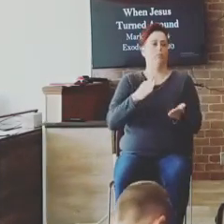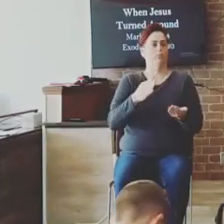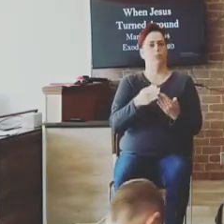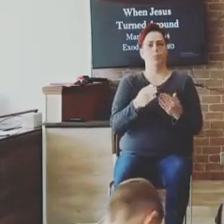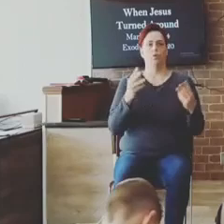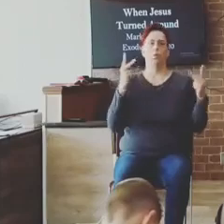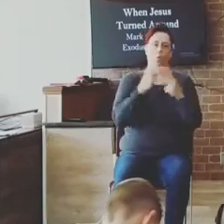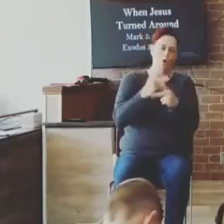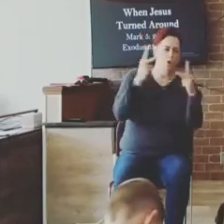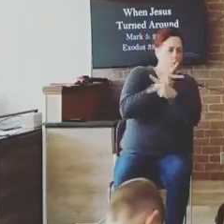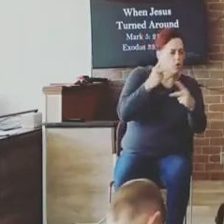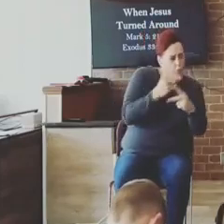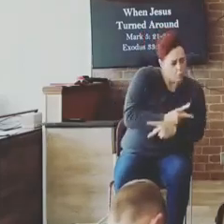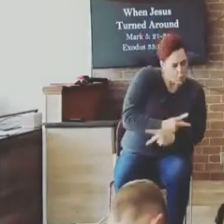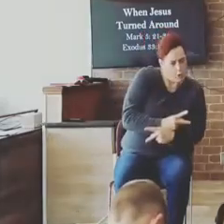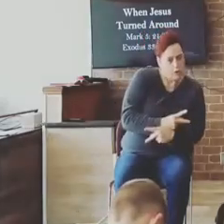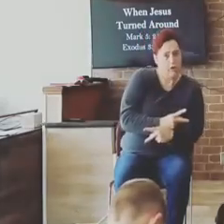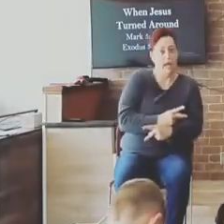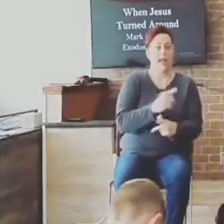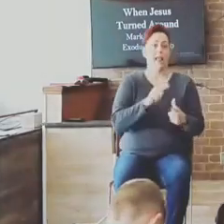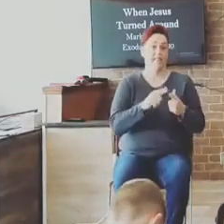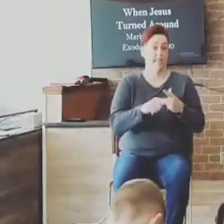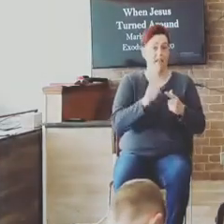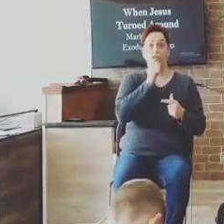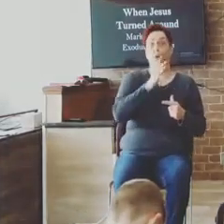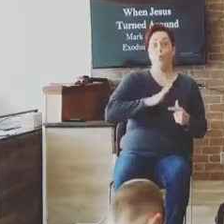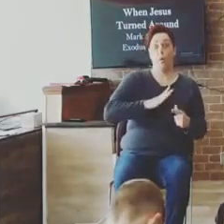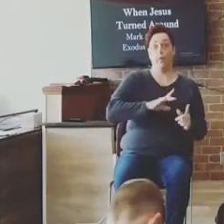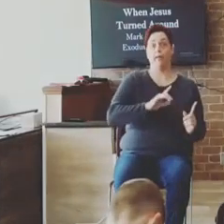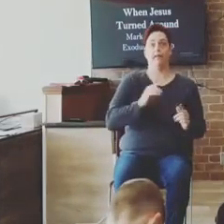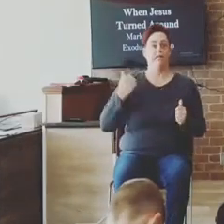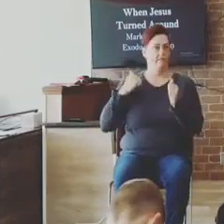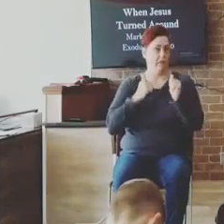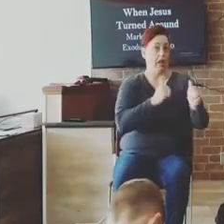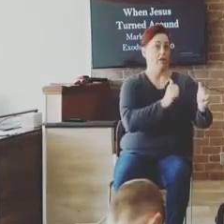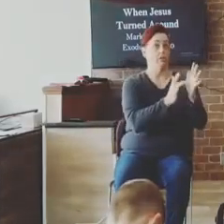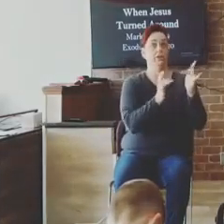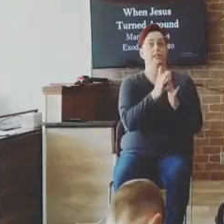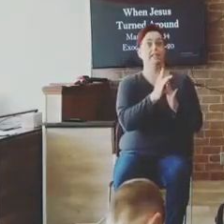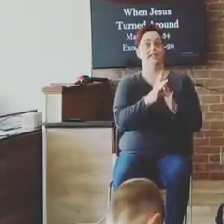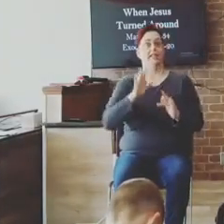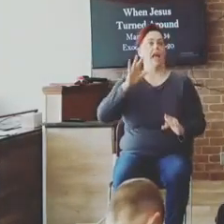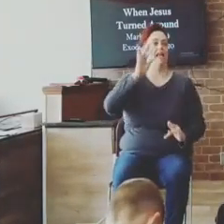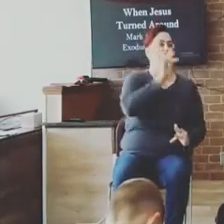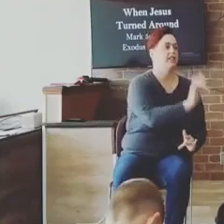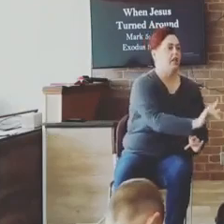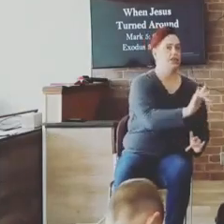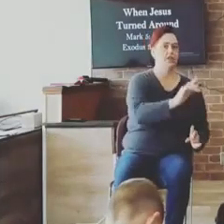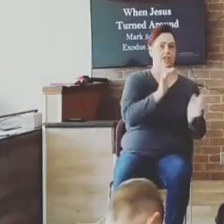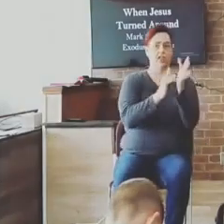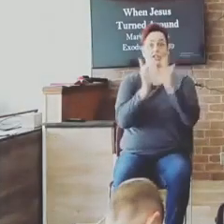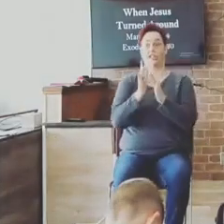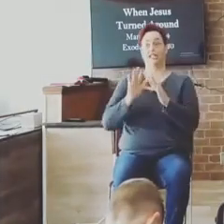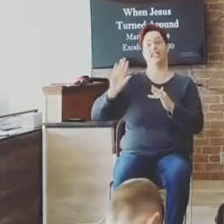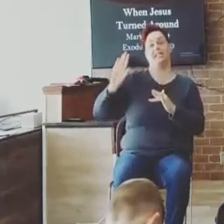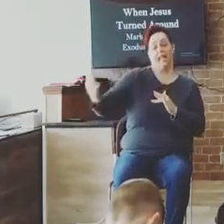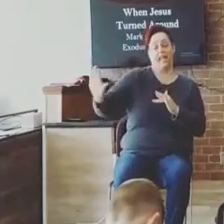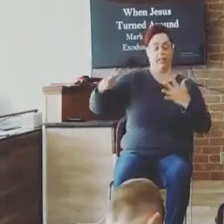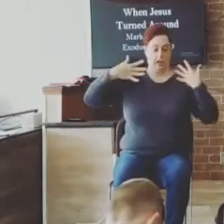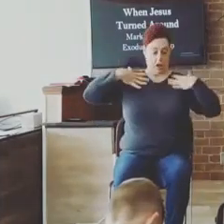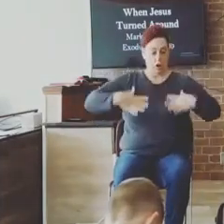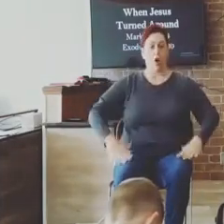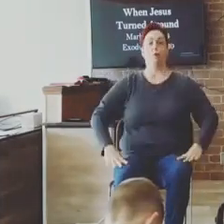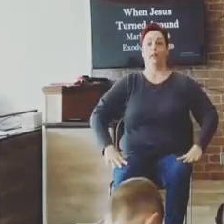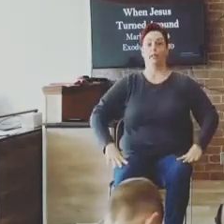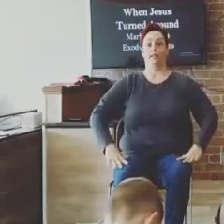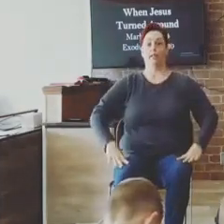when in the press behind and touched his garment. For she said, if I may touch